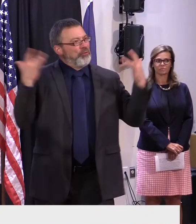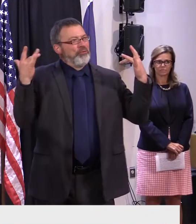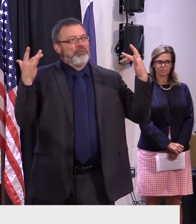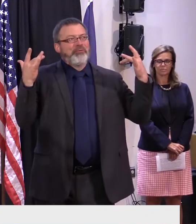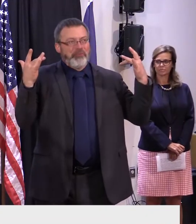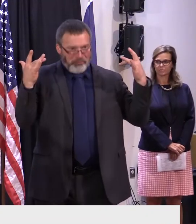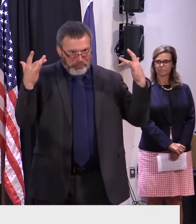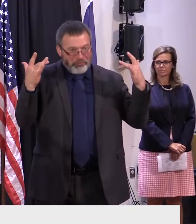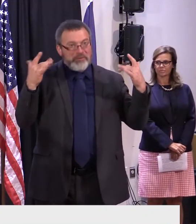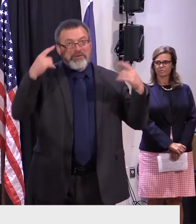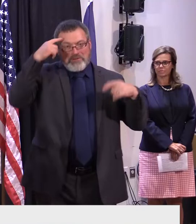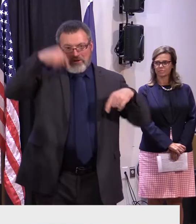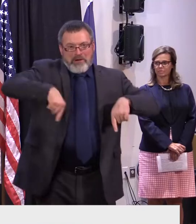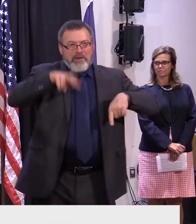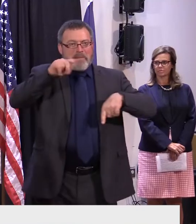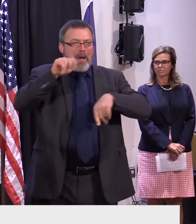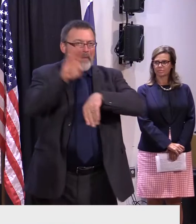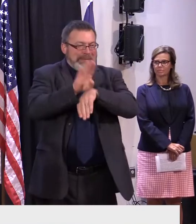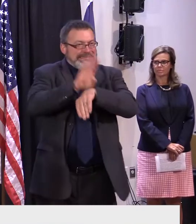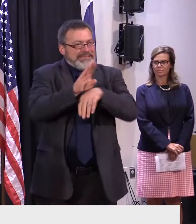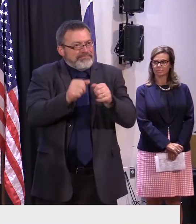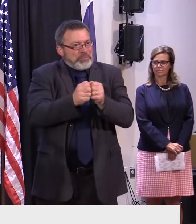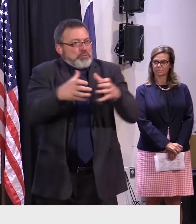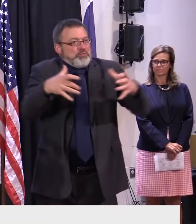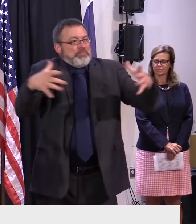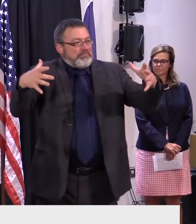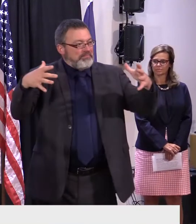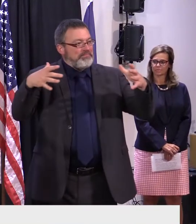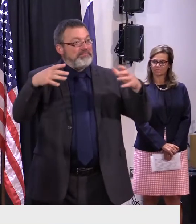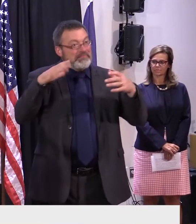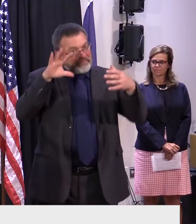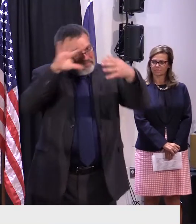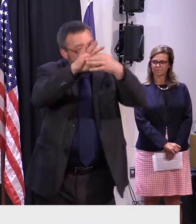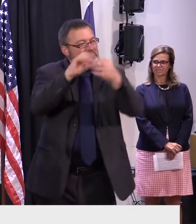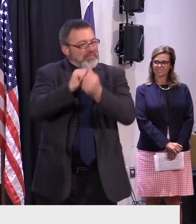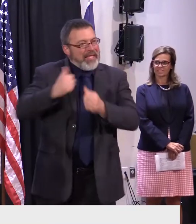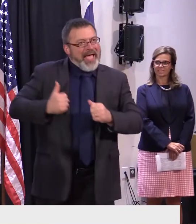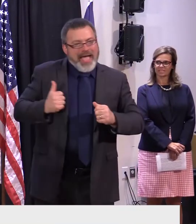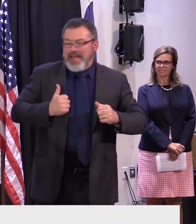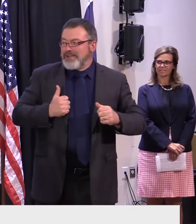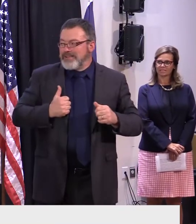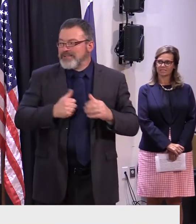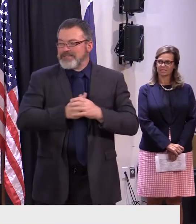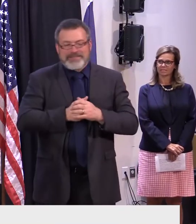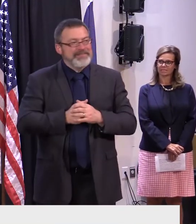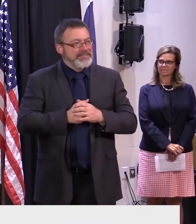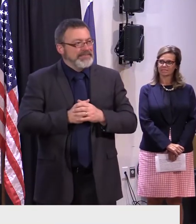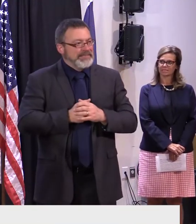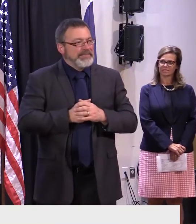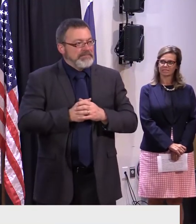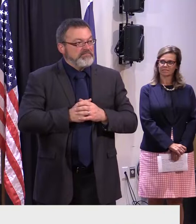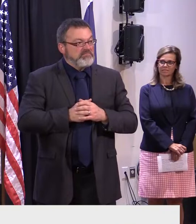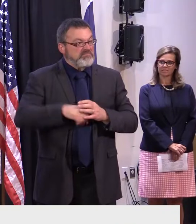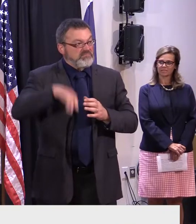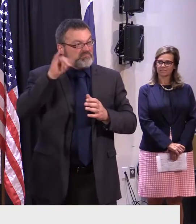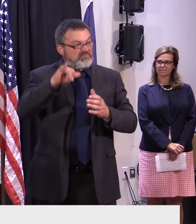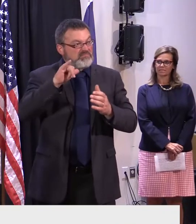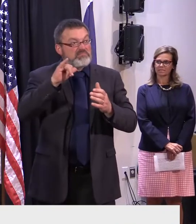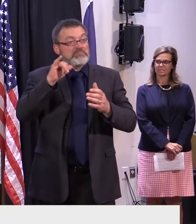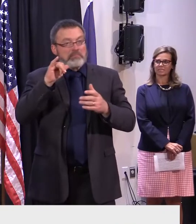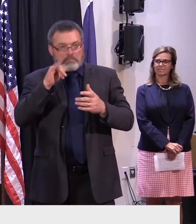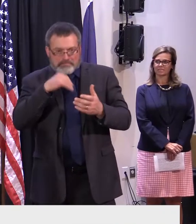their presence overseas or to the Canadian market. We could pay for everything from export training and